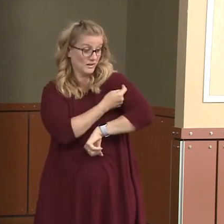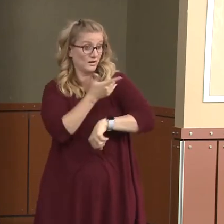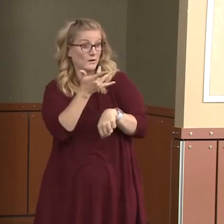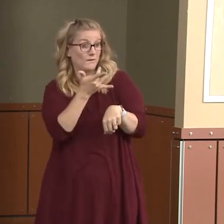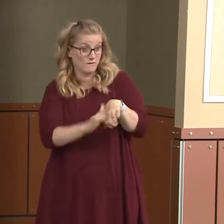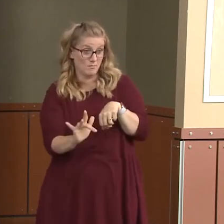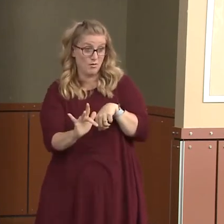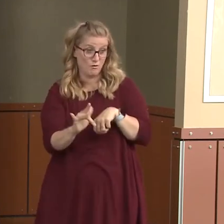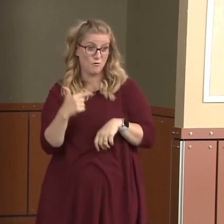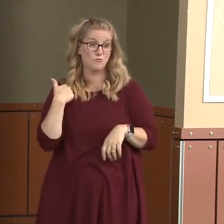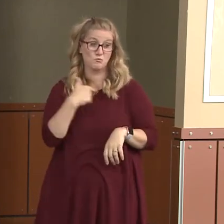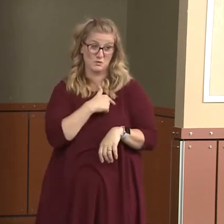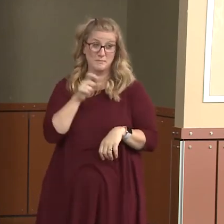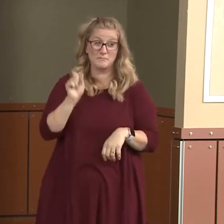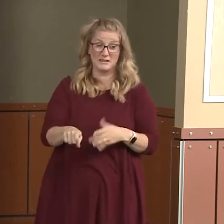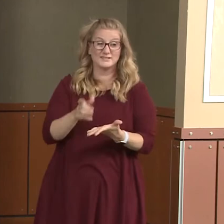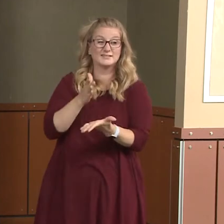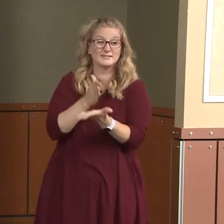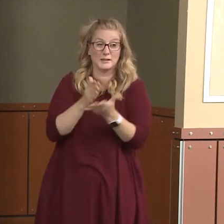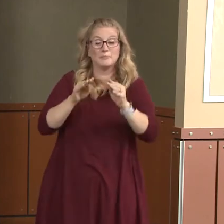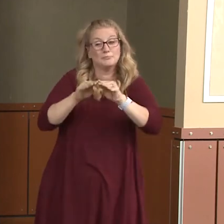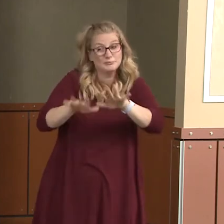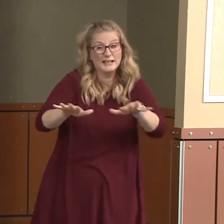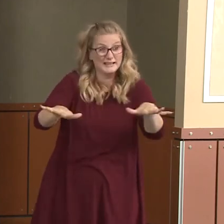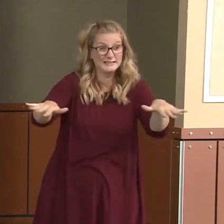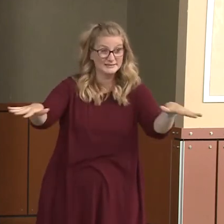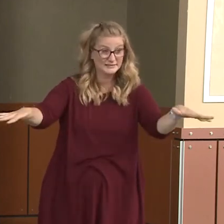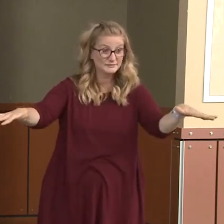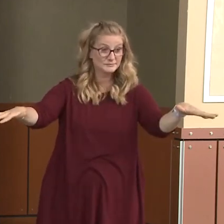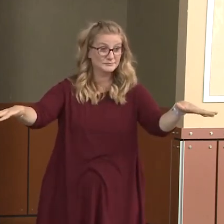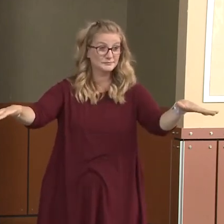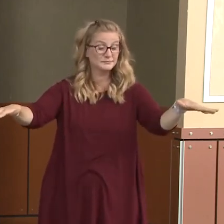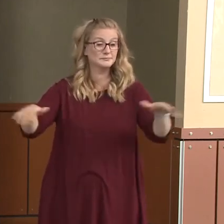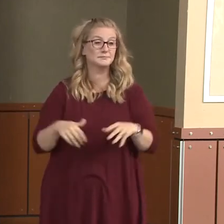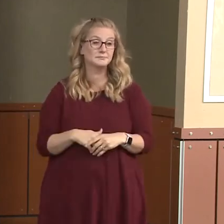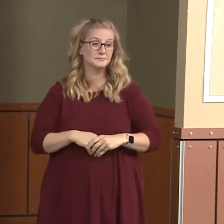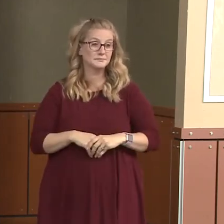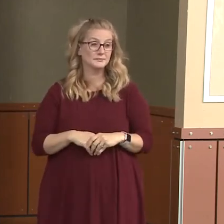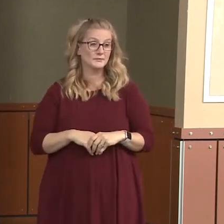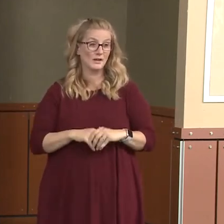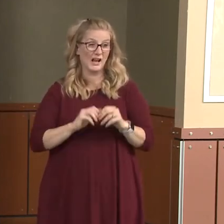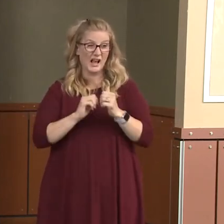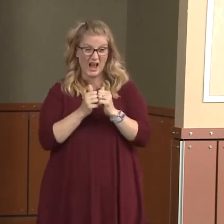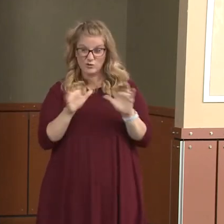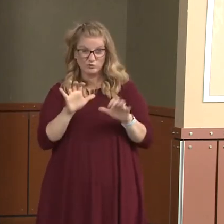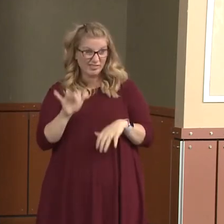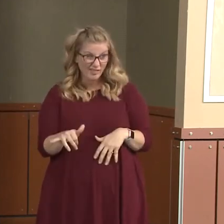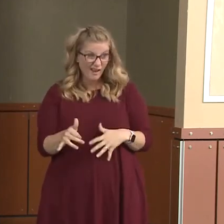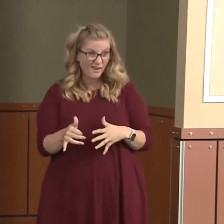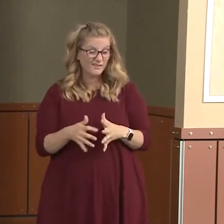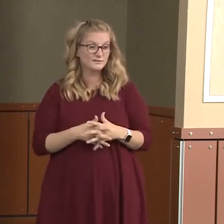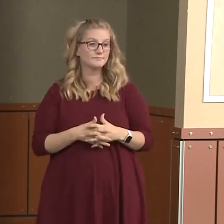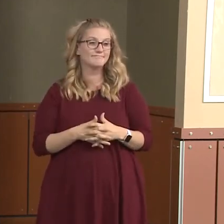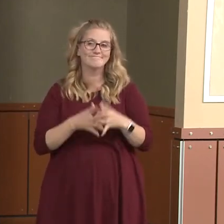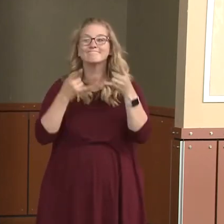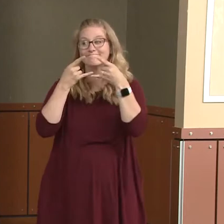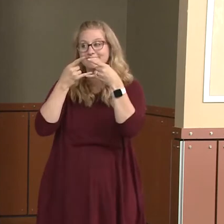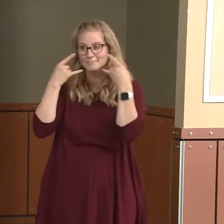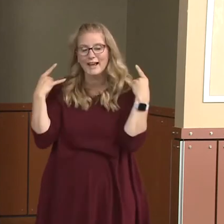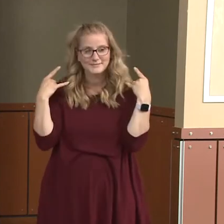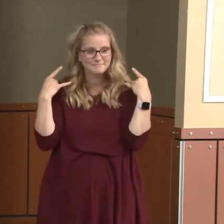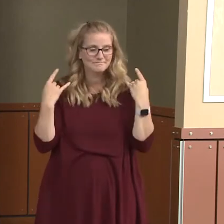need to stop spreading virus from person to person. And the way for us to do that is to use face coverings.